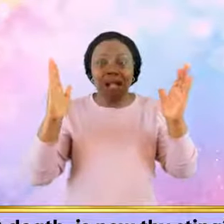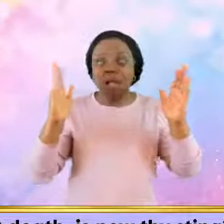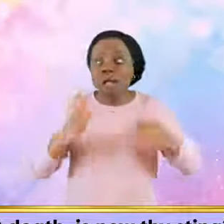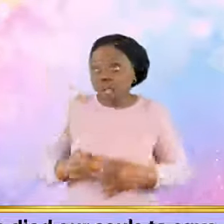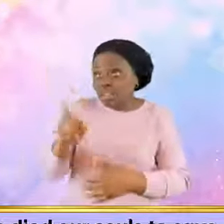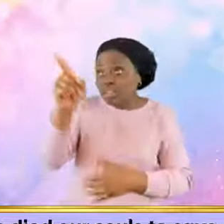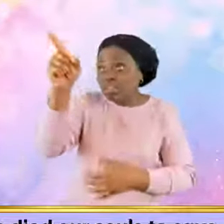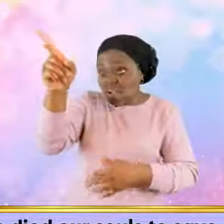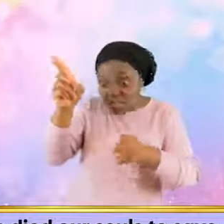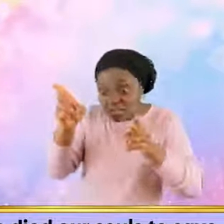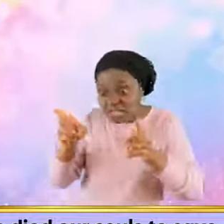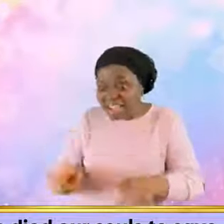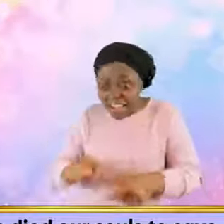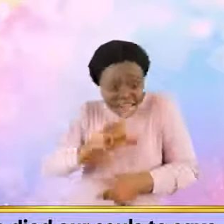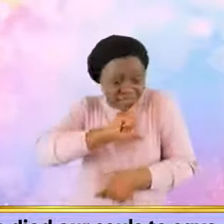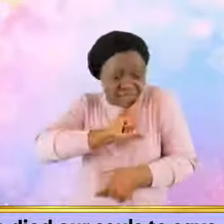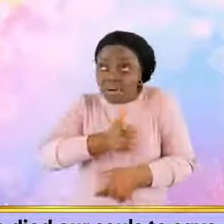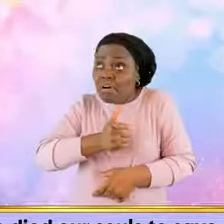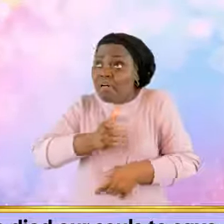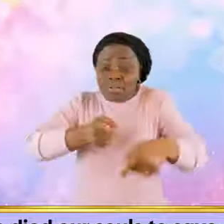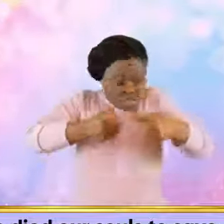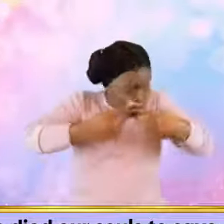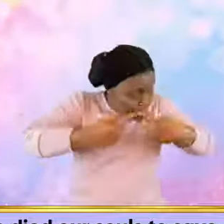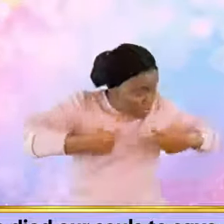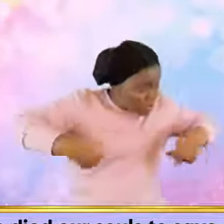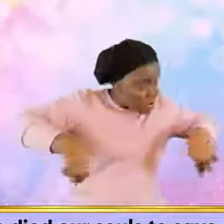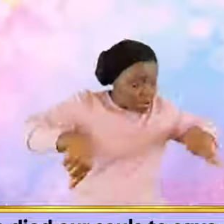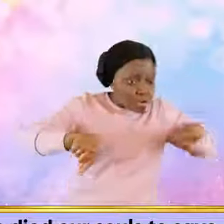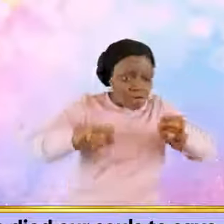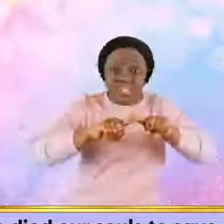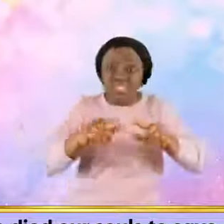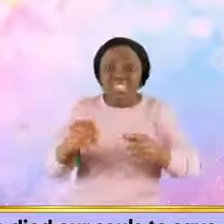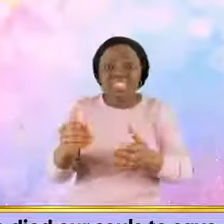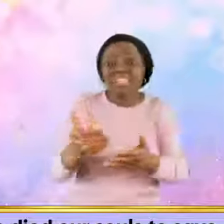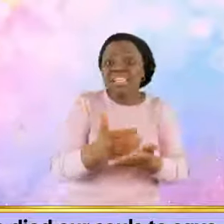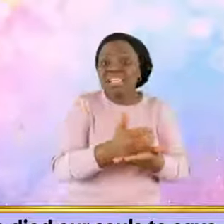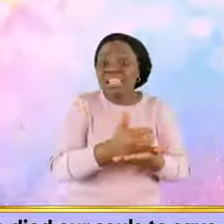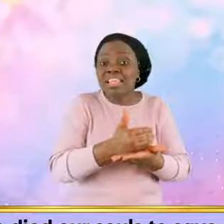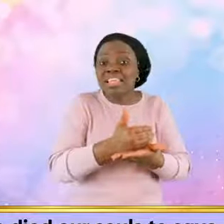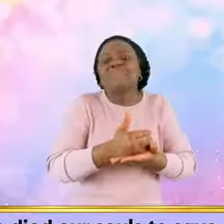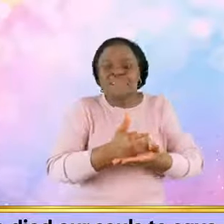6 Once He died our souls to save,